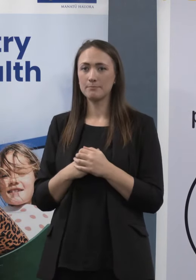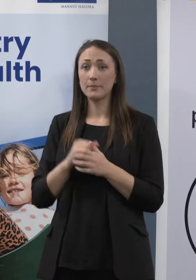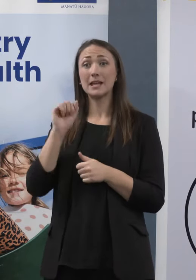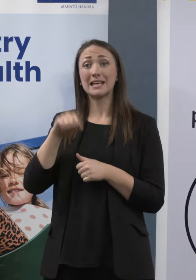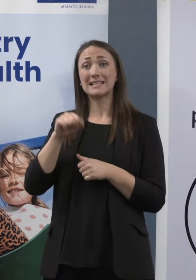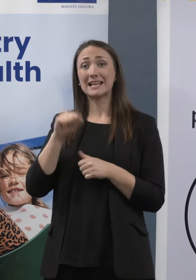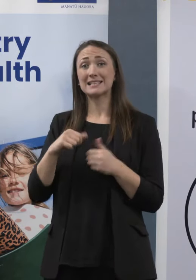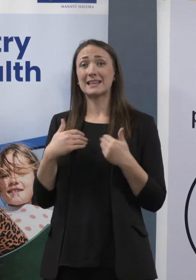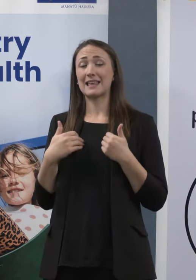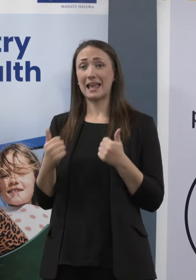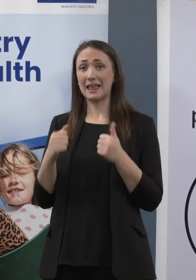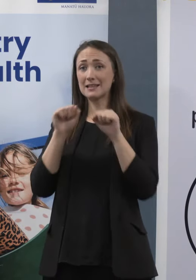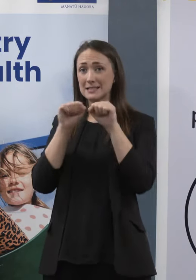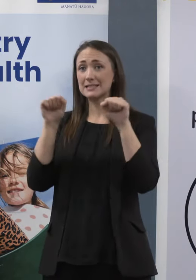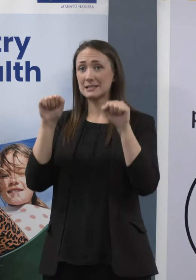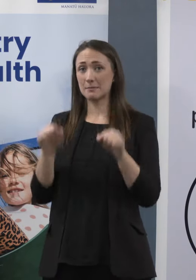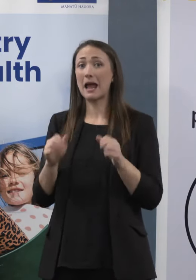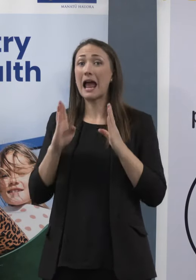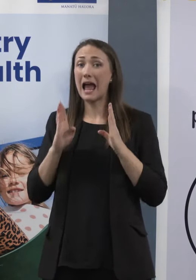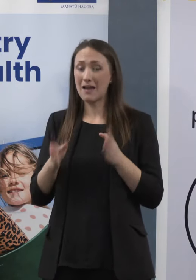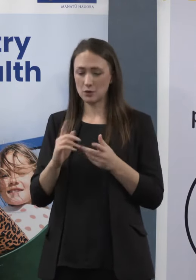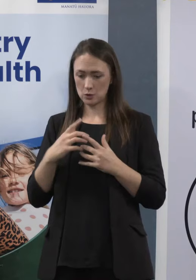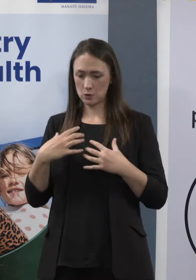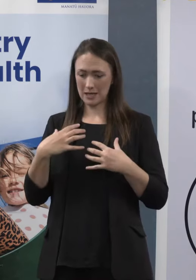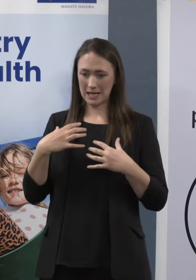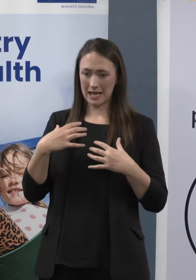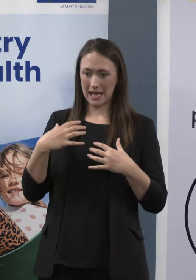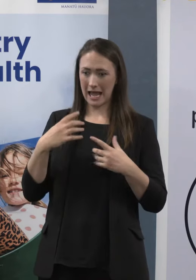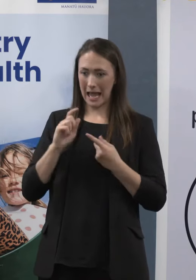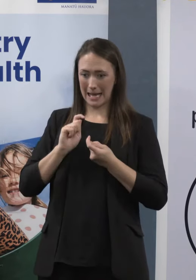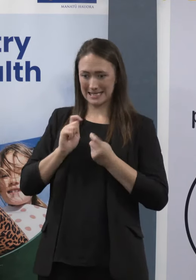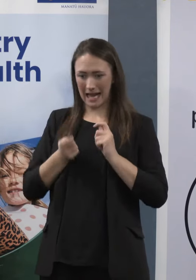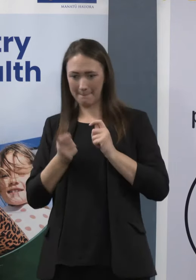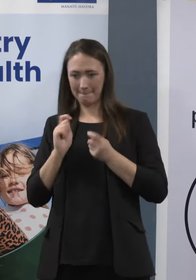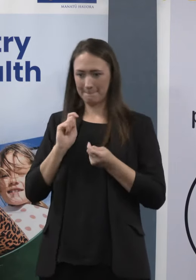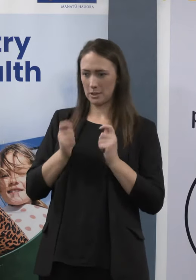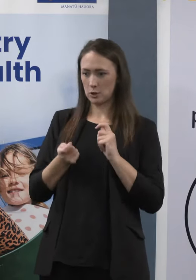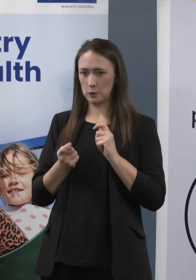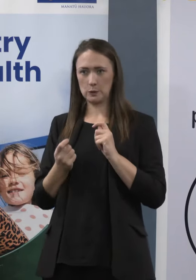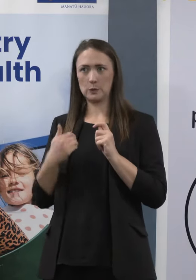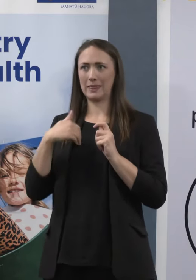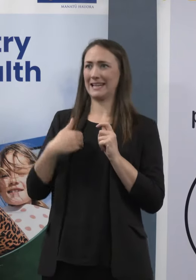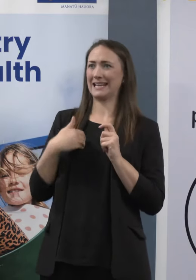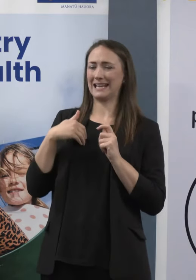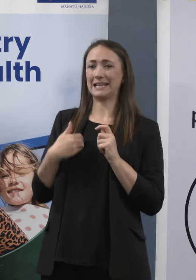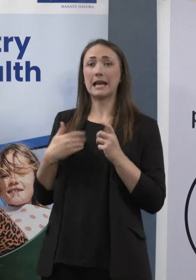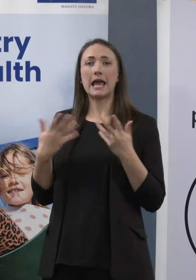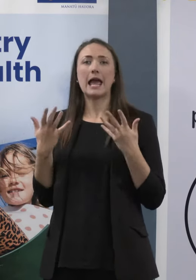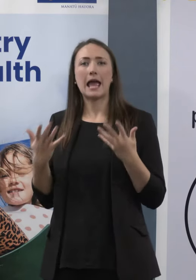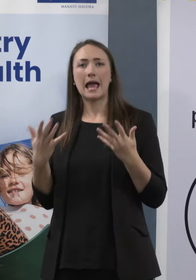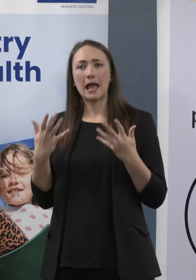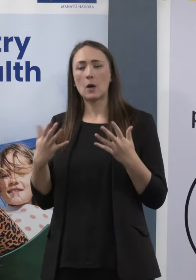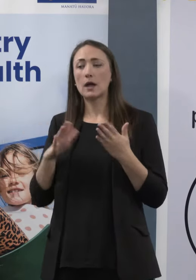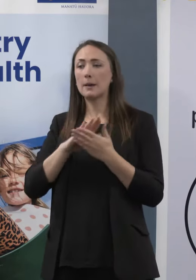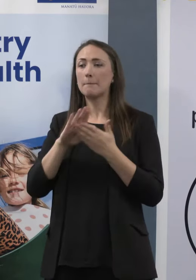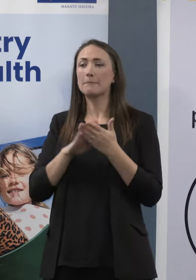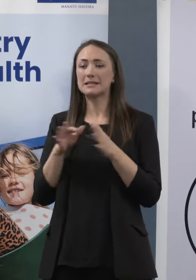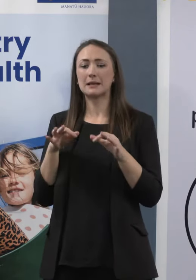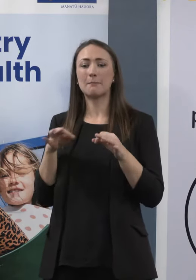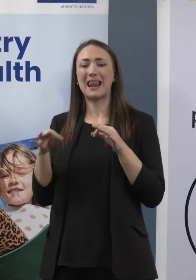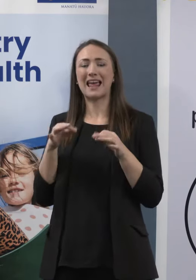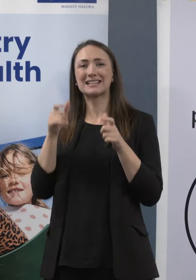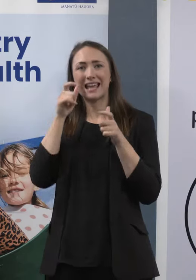pressure, and it has to adapt. And one of the ways the hospitals adapt is by reducing planned care, so they